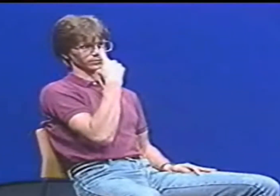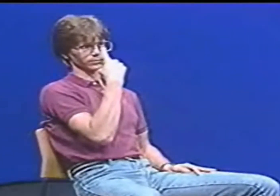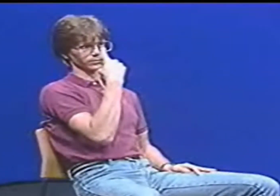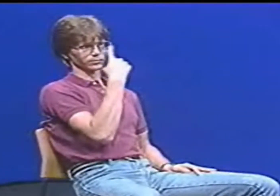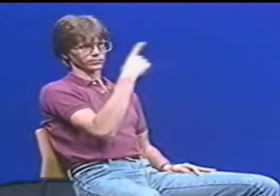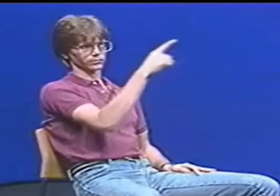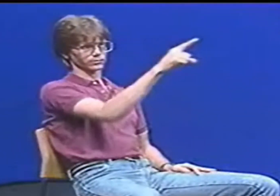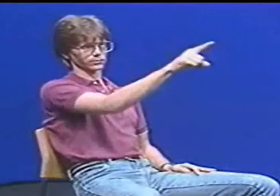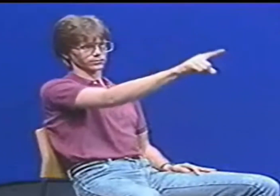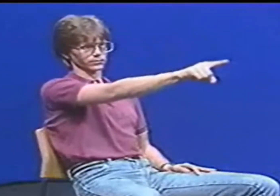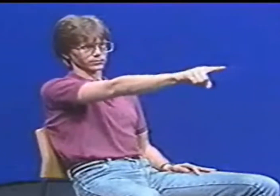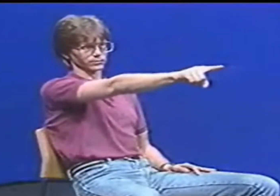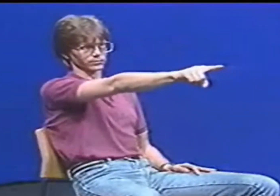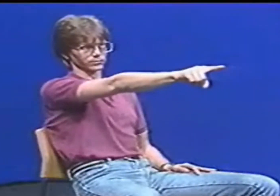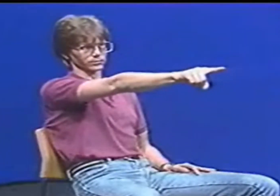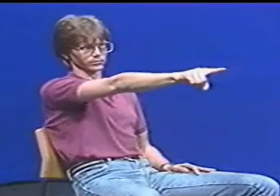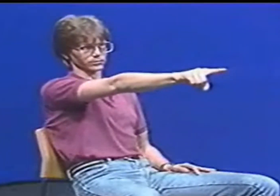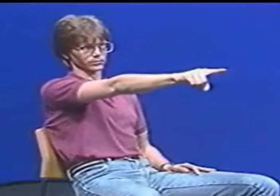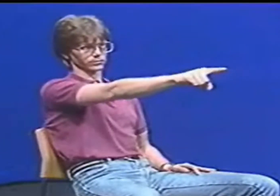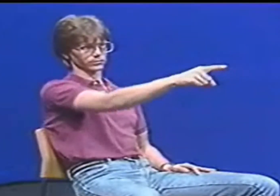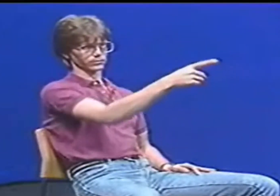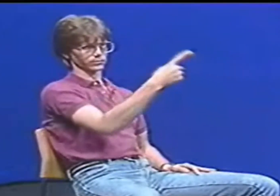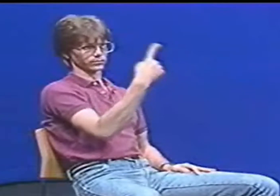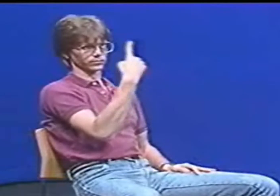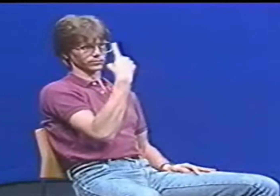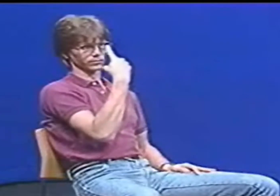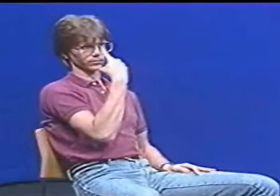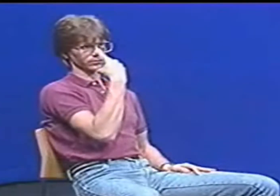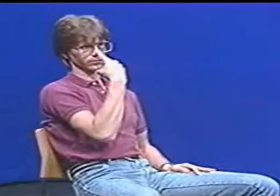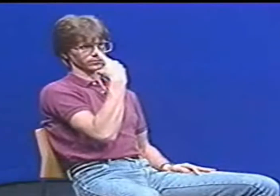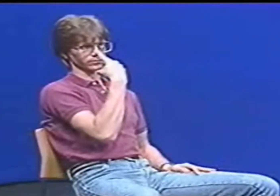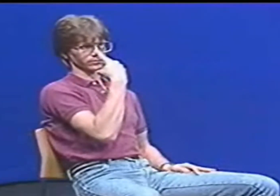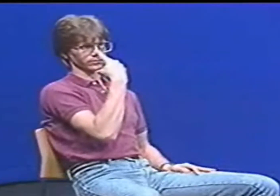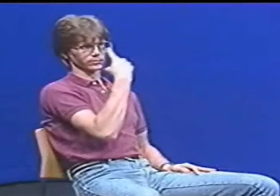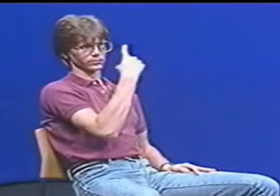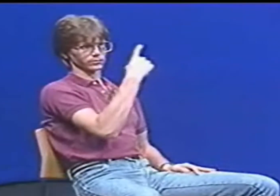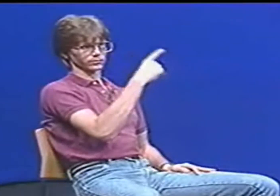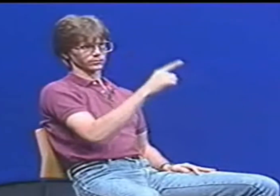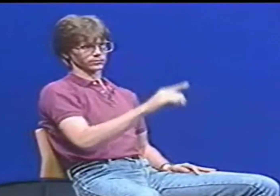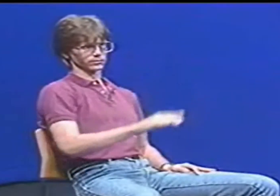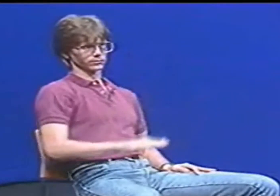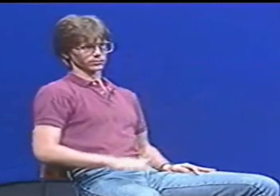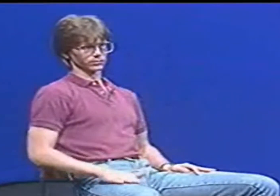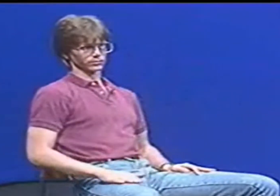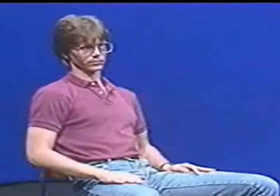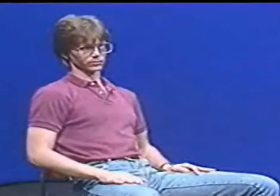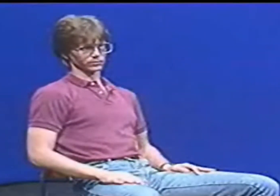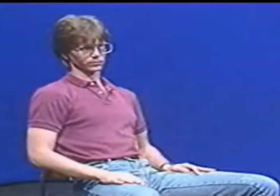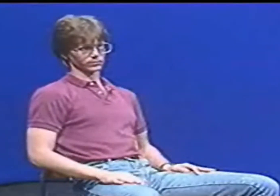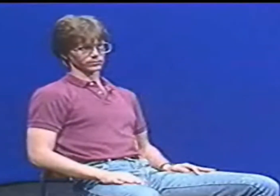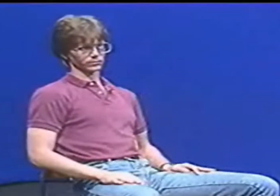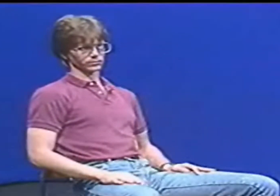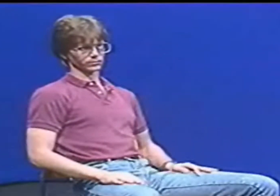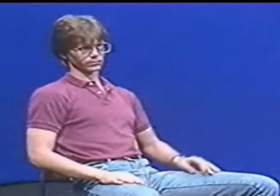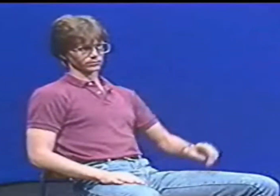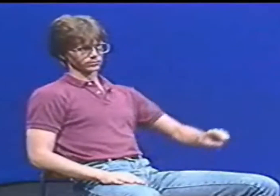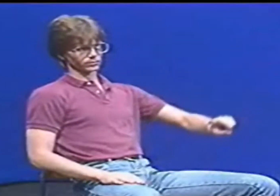but the left side shows significant dysinergia and intention tremor. This type of tremor contrasts, however, with the